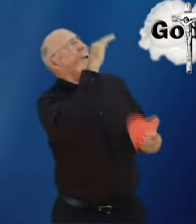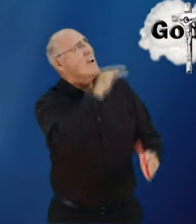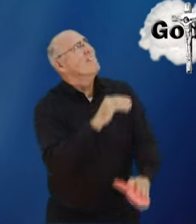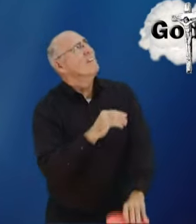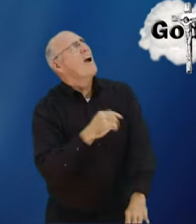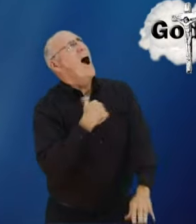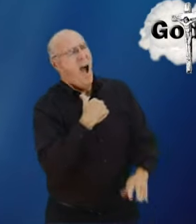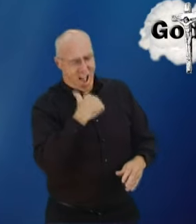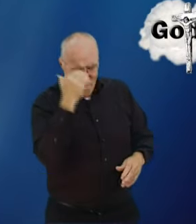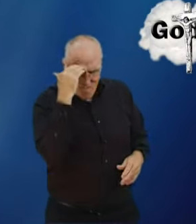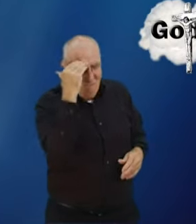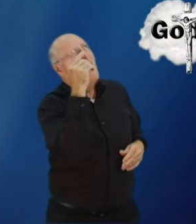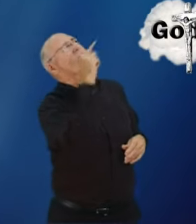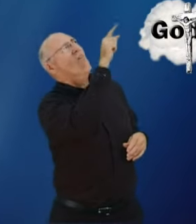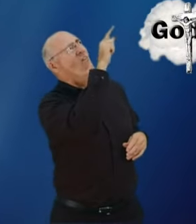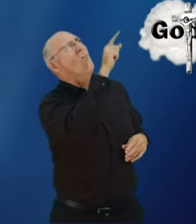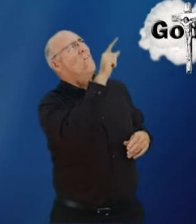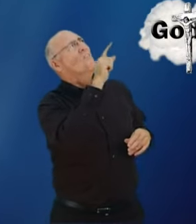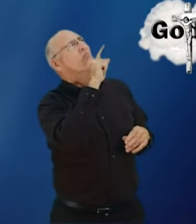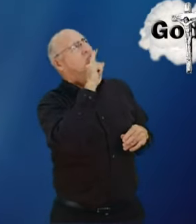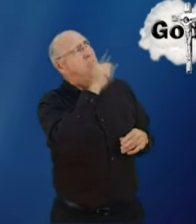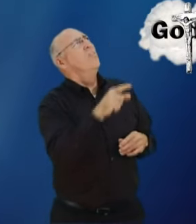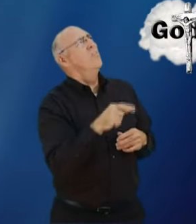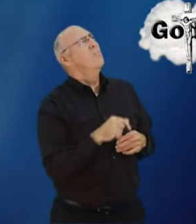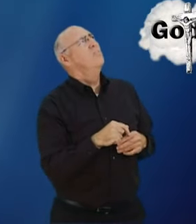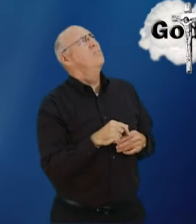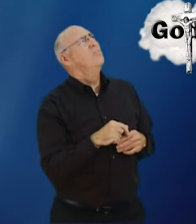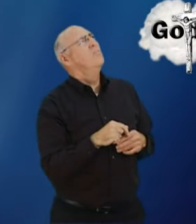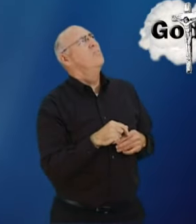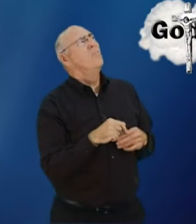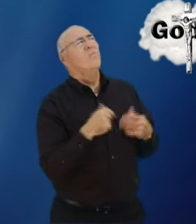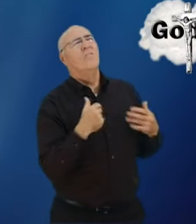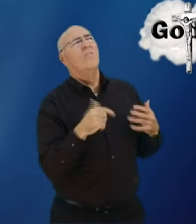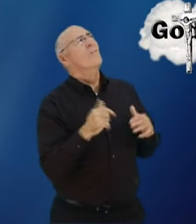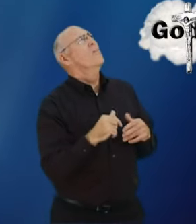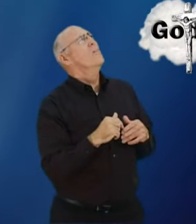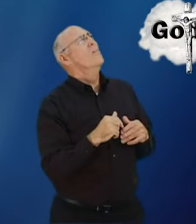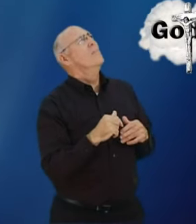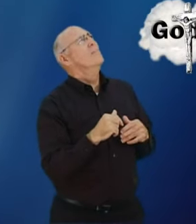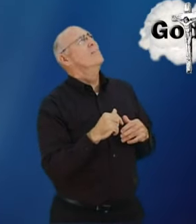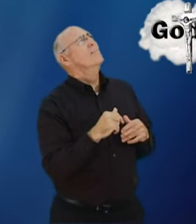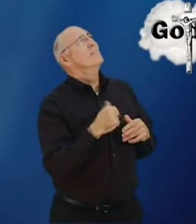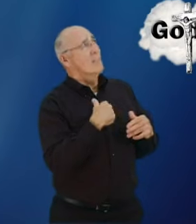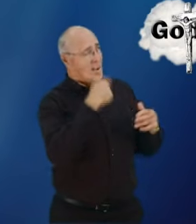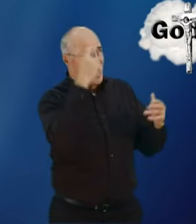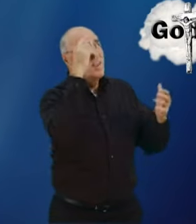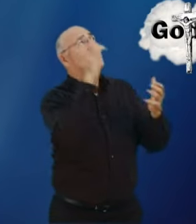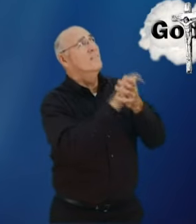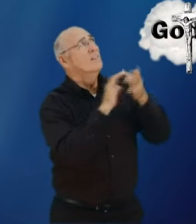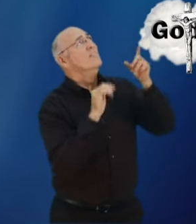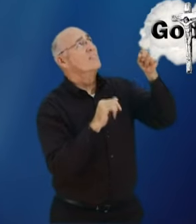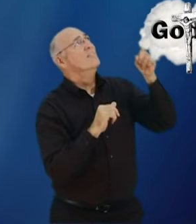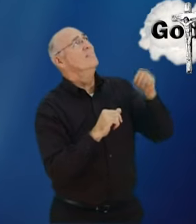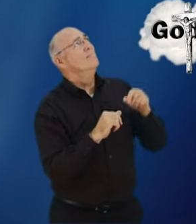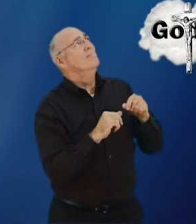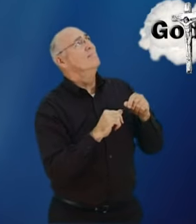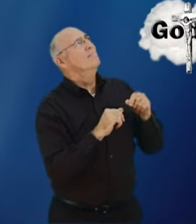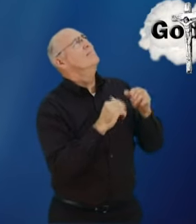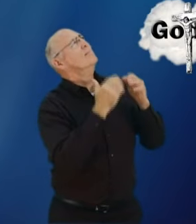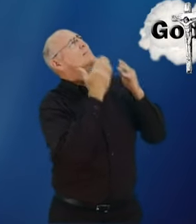so I can go to be with you in heaven I know that you are true and I believe